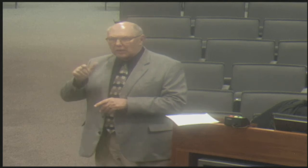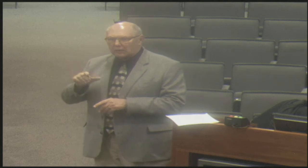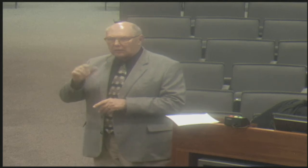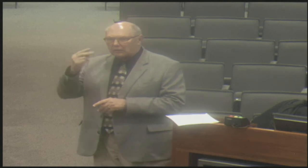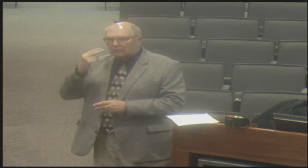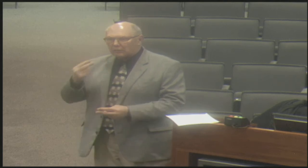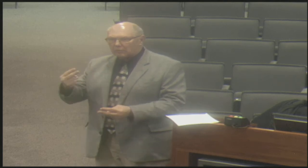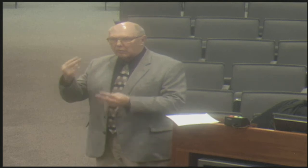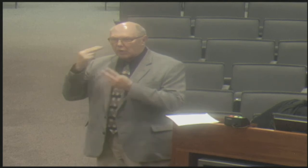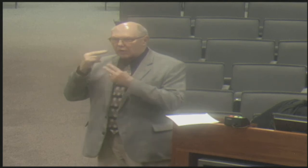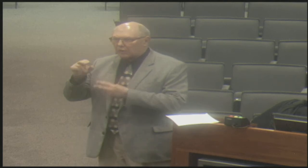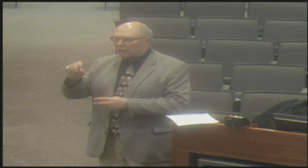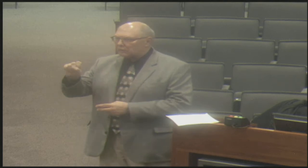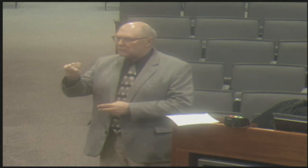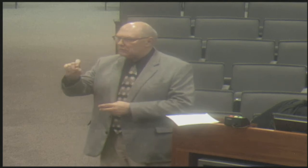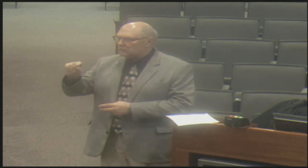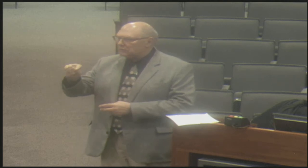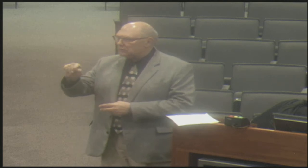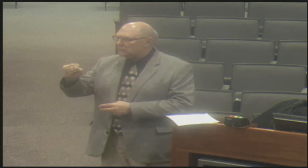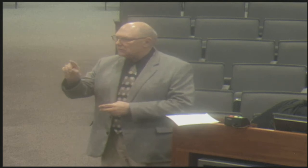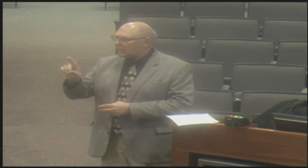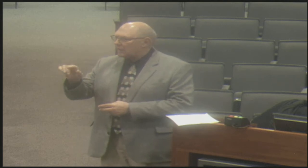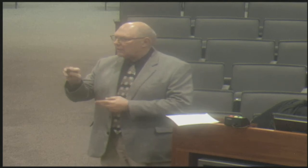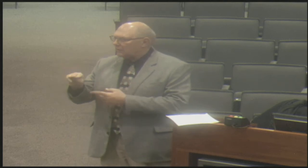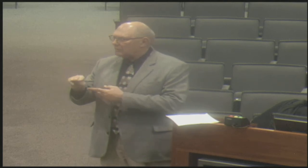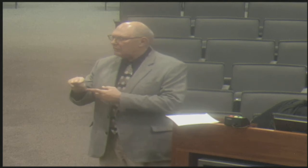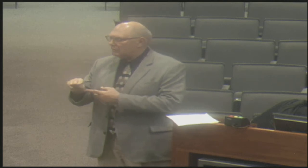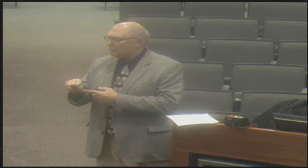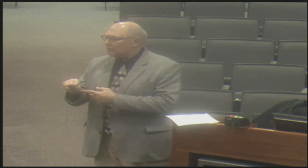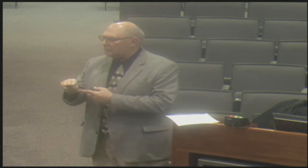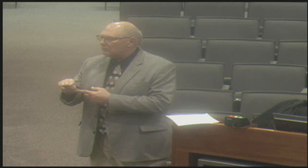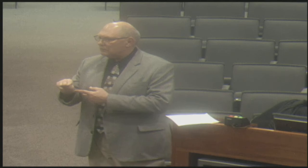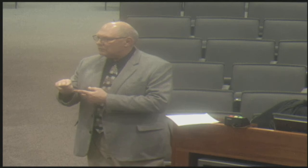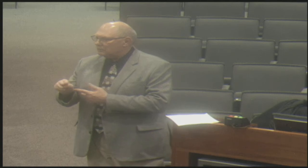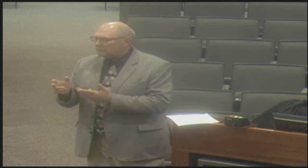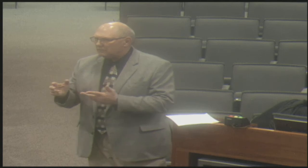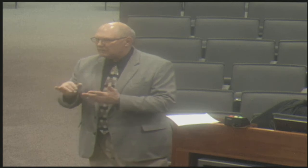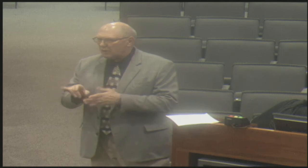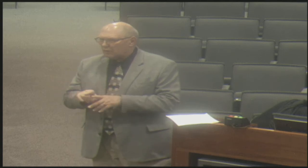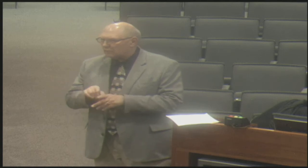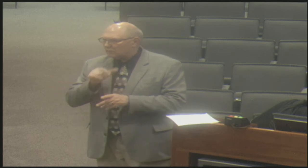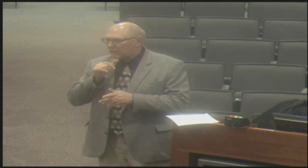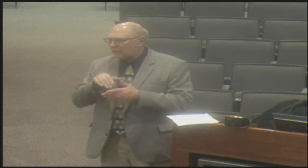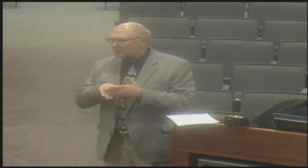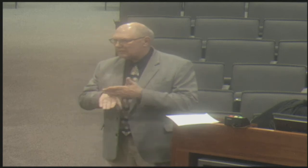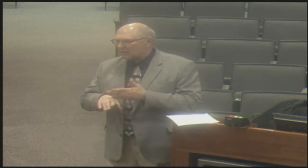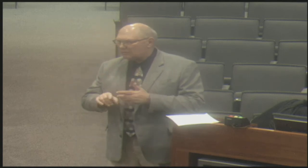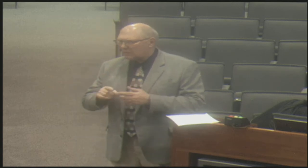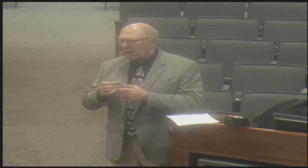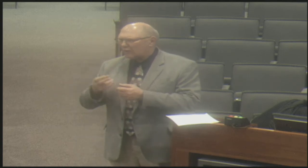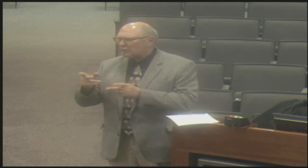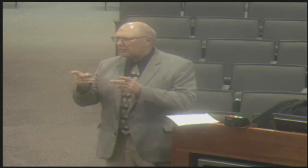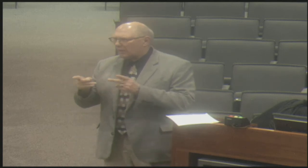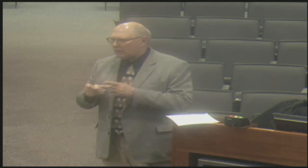with a tablet. And then in the University of Nebraska-Lincoln in the football stadium at Memorial Stadium,